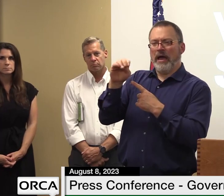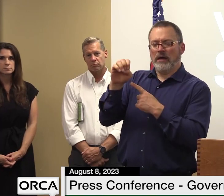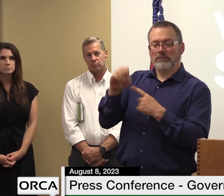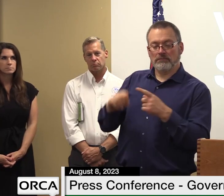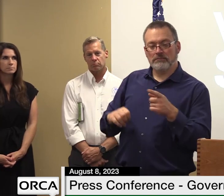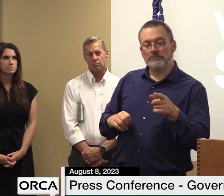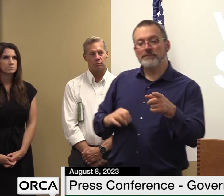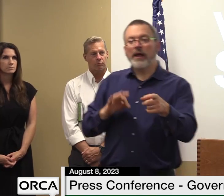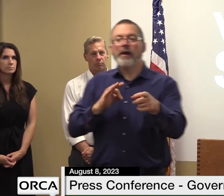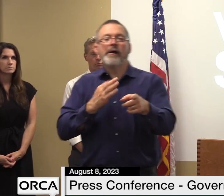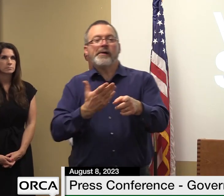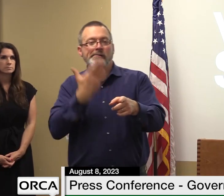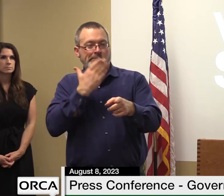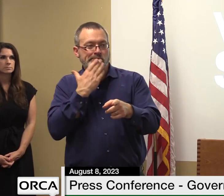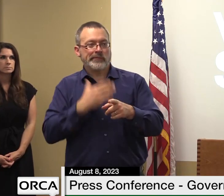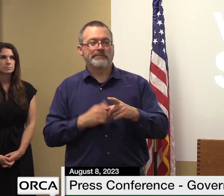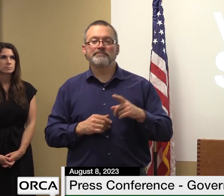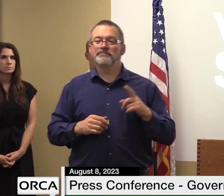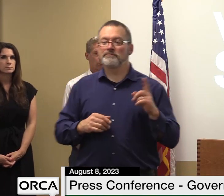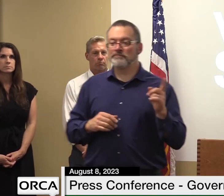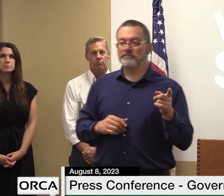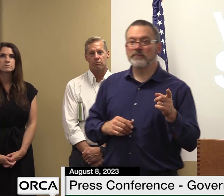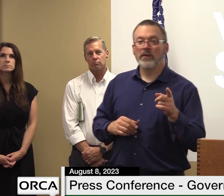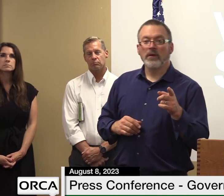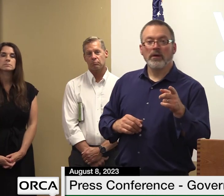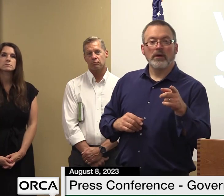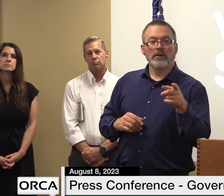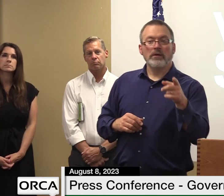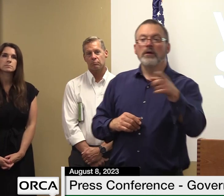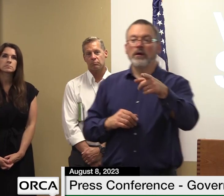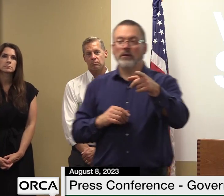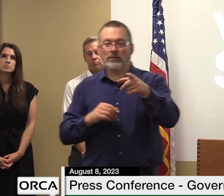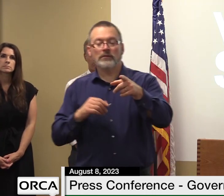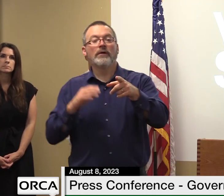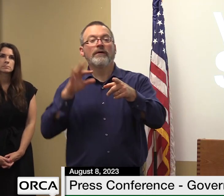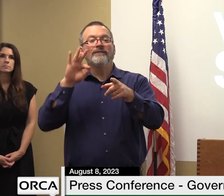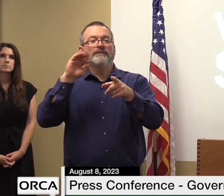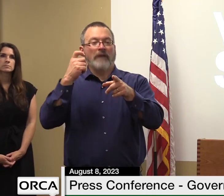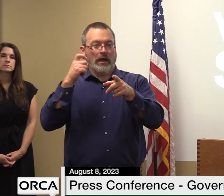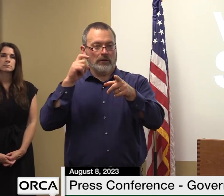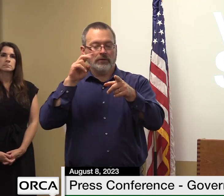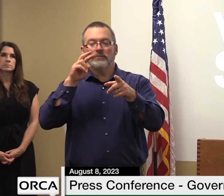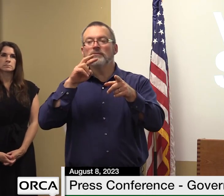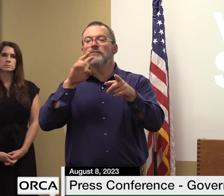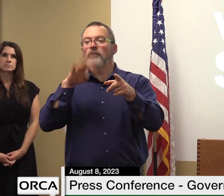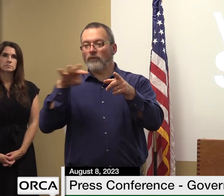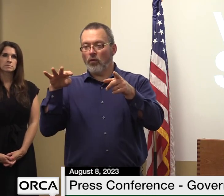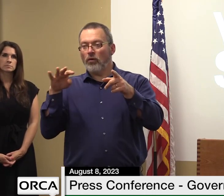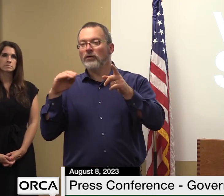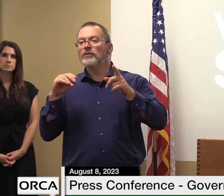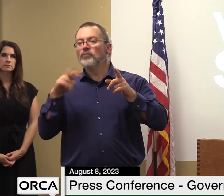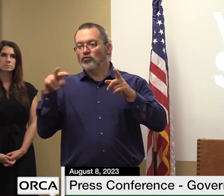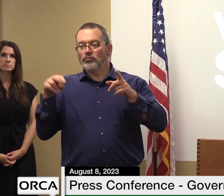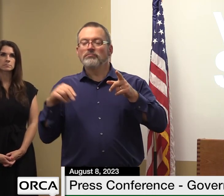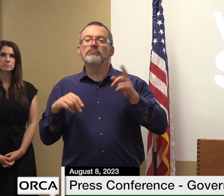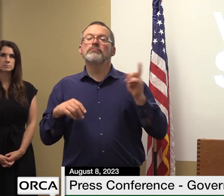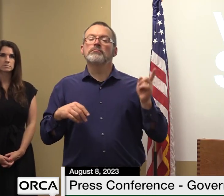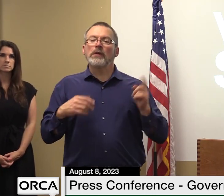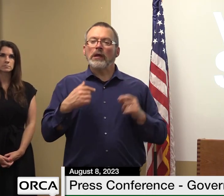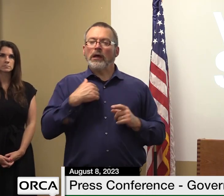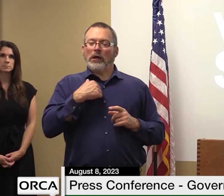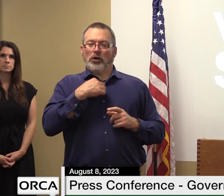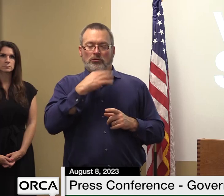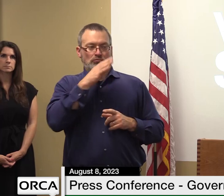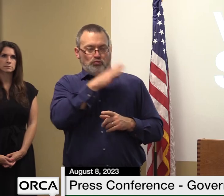to call you governor from your view what do you think the relationship will be like in terms of the state